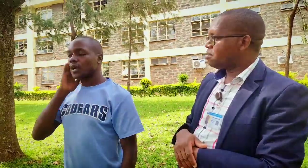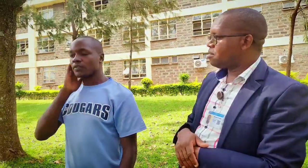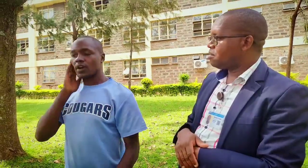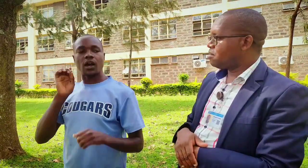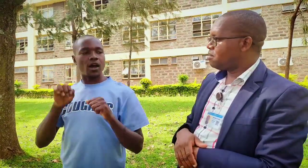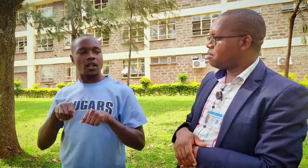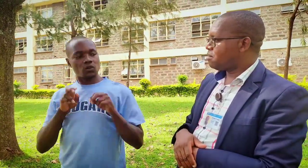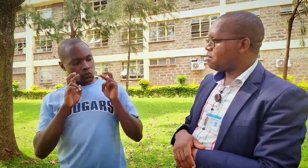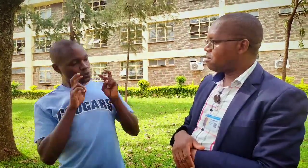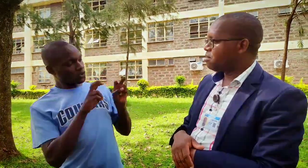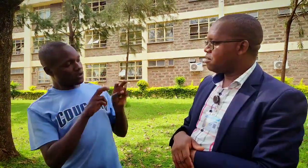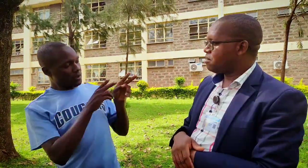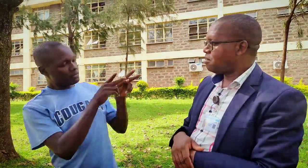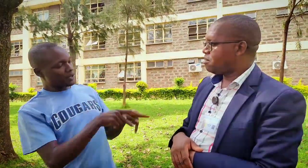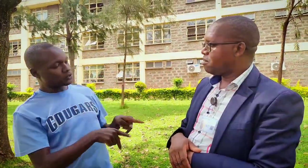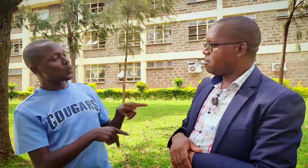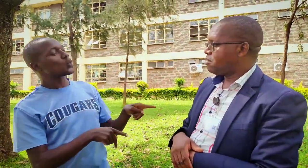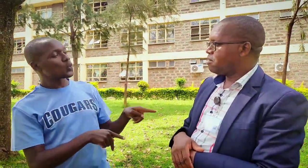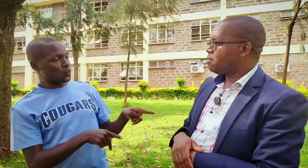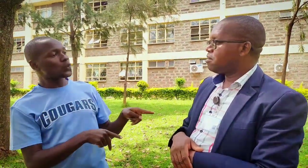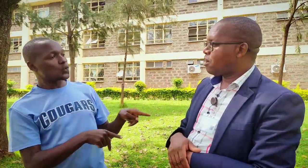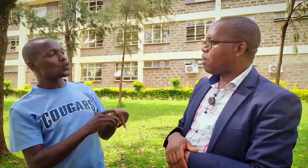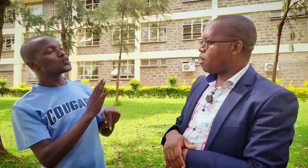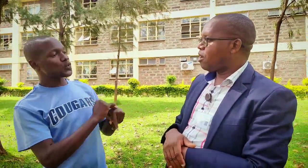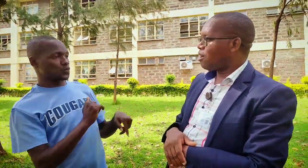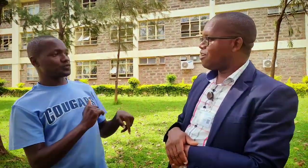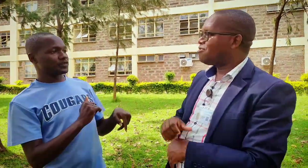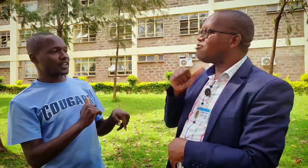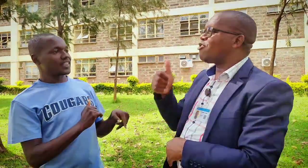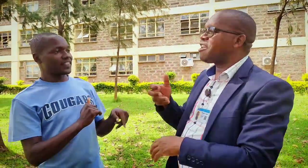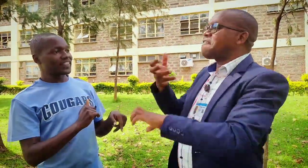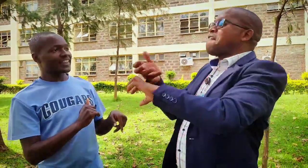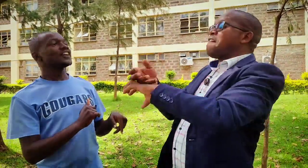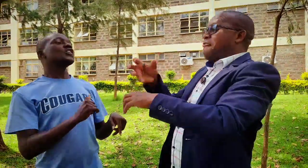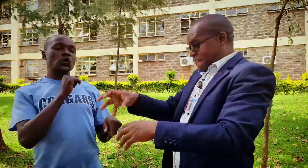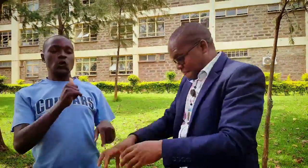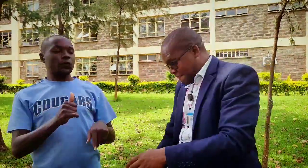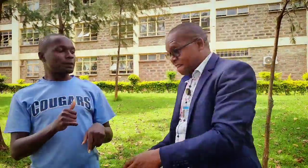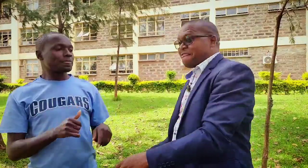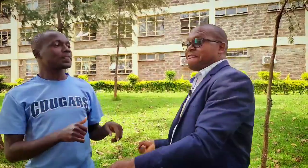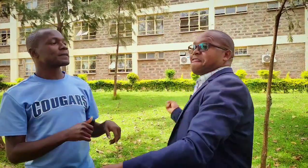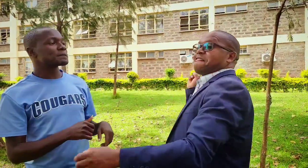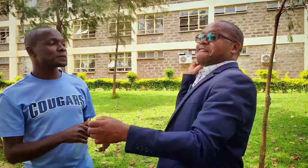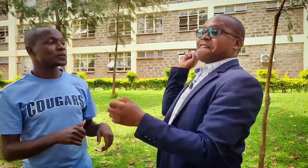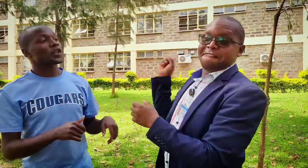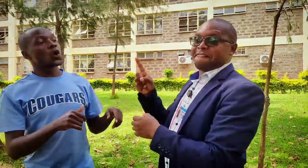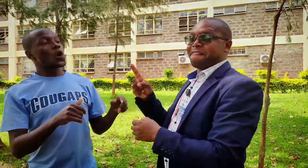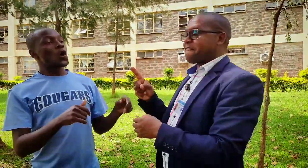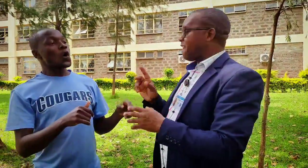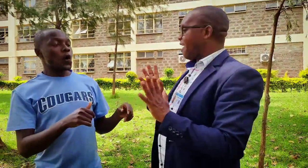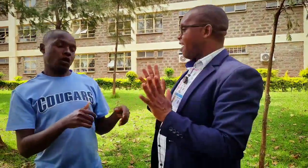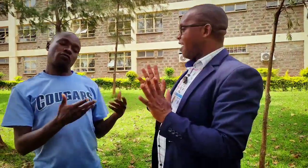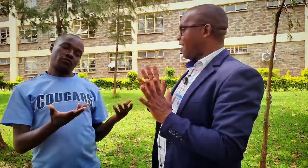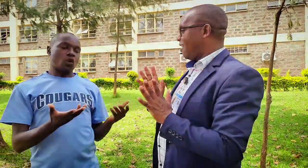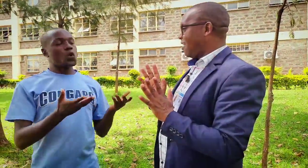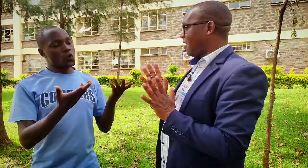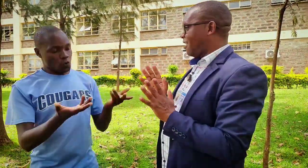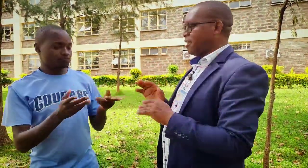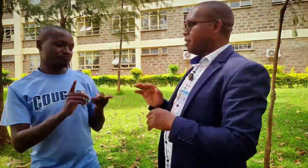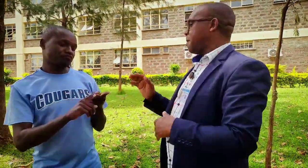shoulder and the deaf person will realize that this person is calling me don't take a stone and throw at the